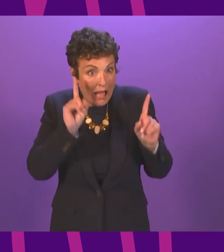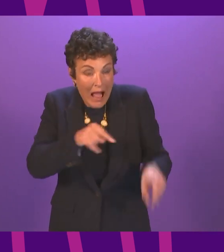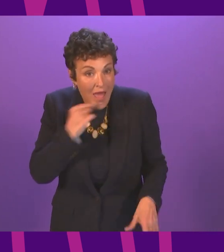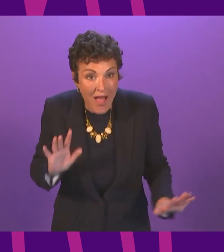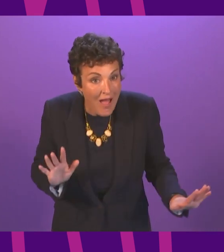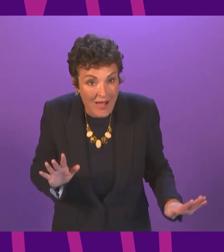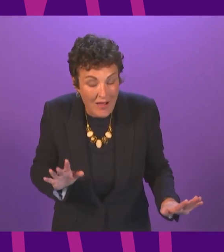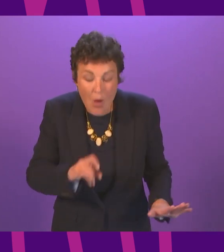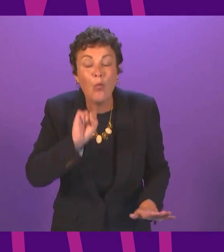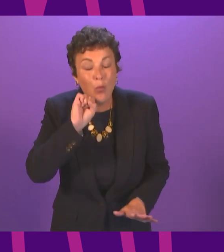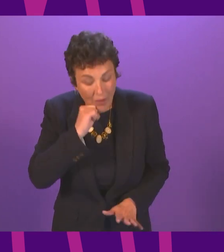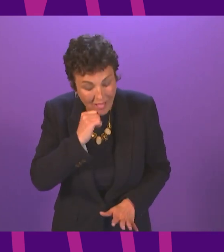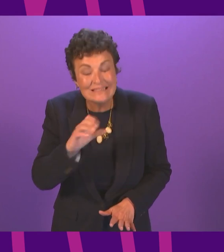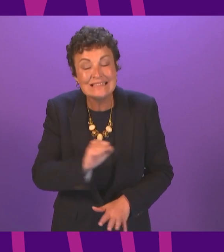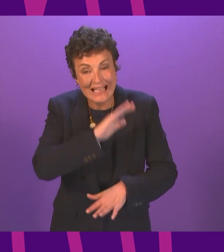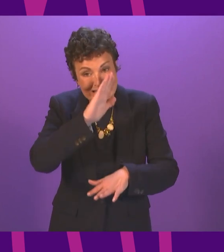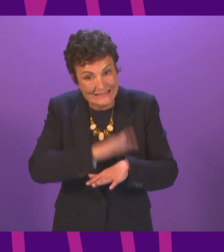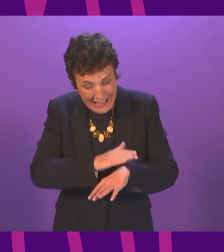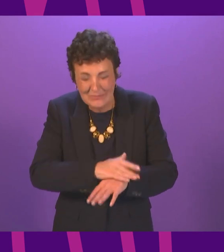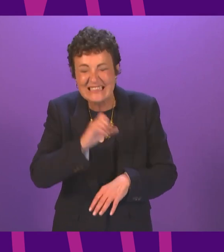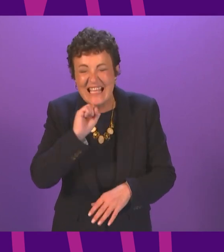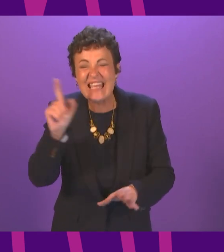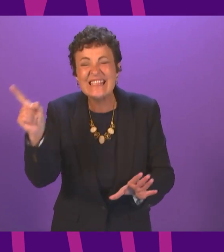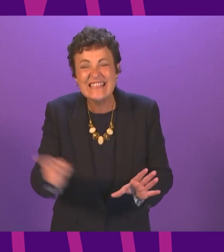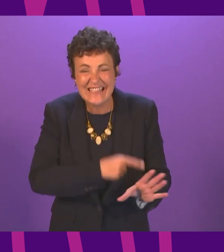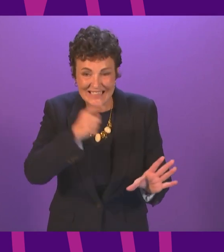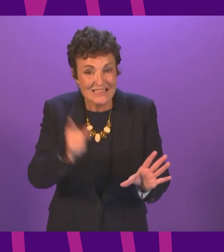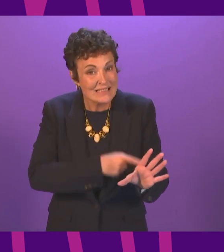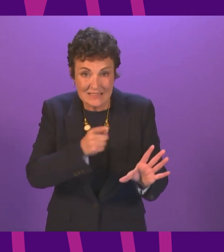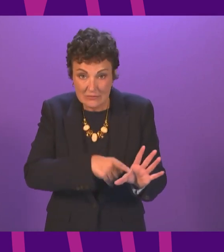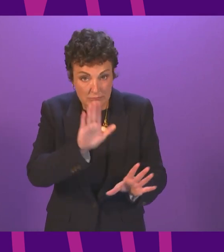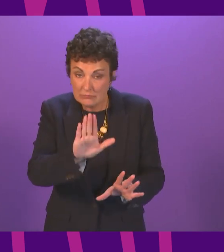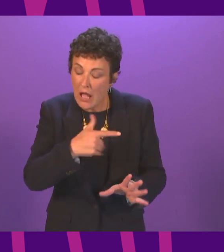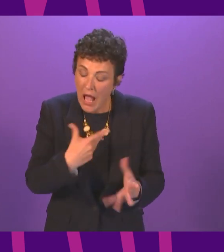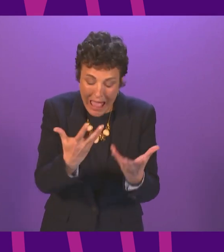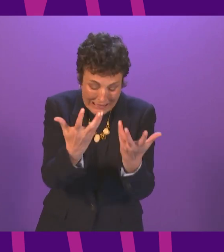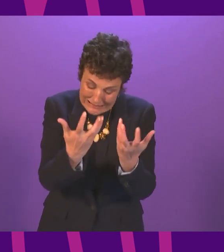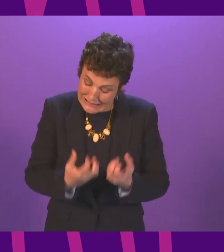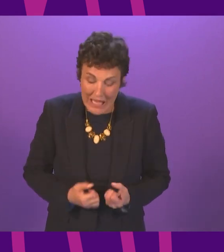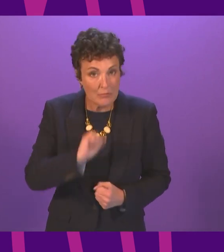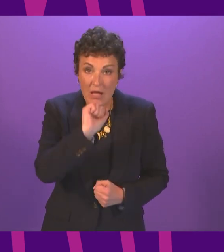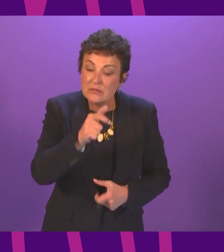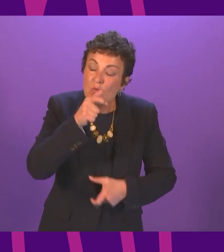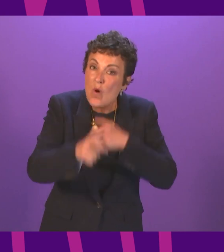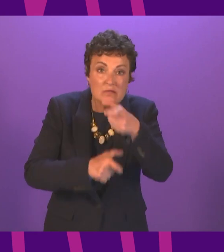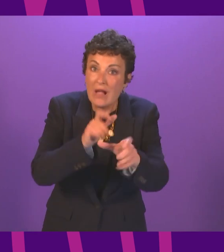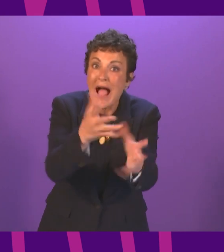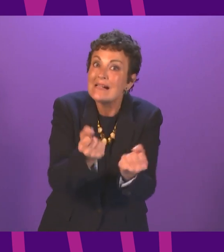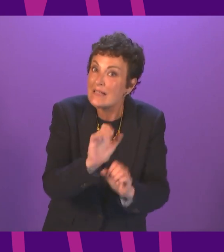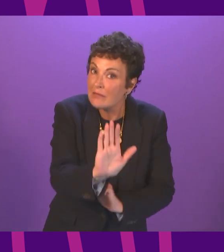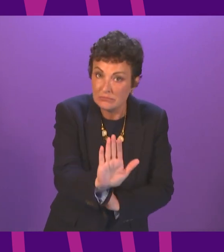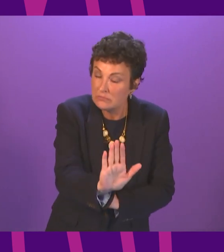to you it's going to take years and I accept the cabinet secretary's words at face value